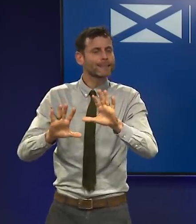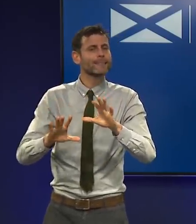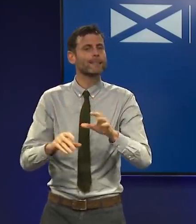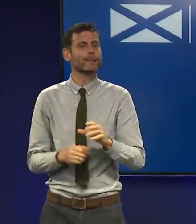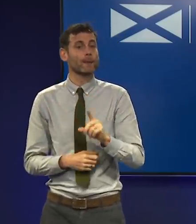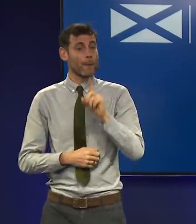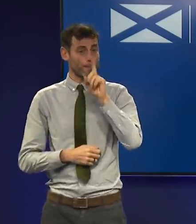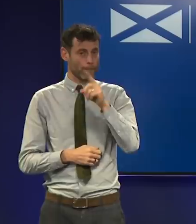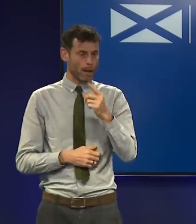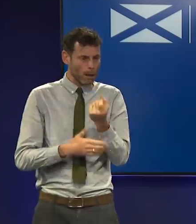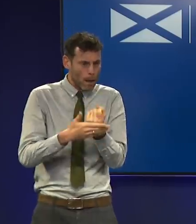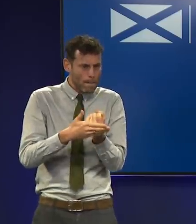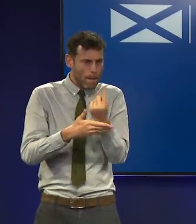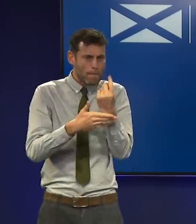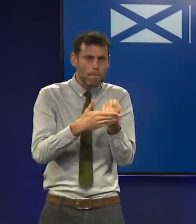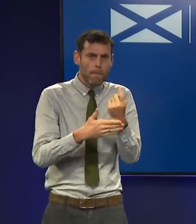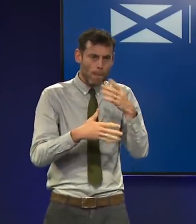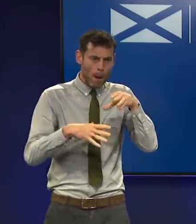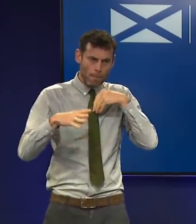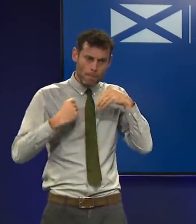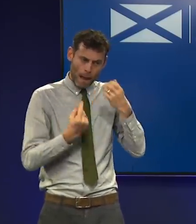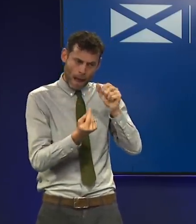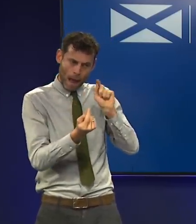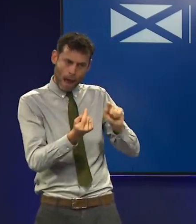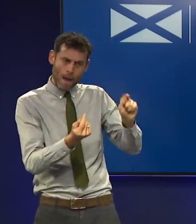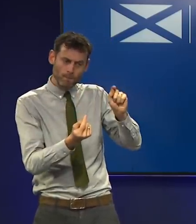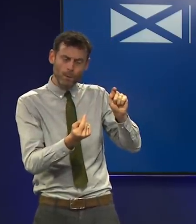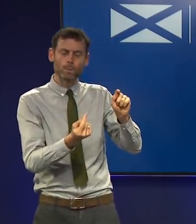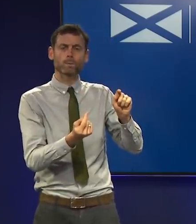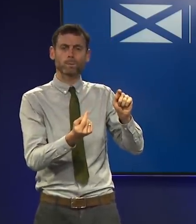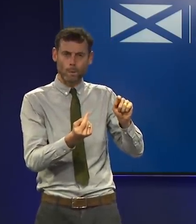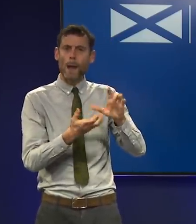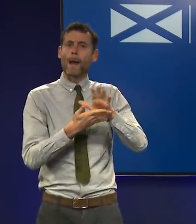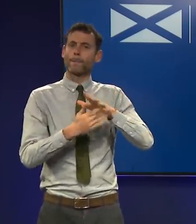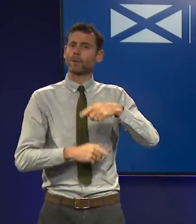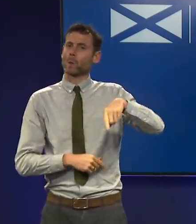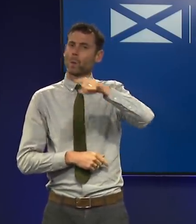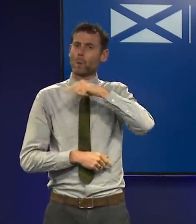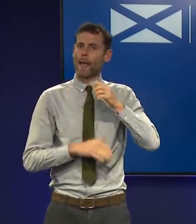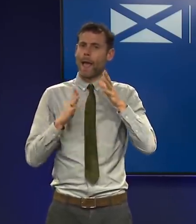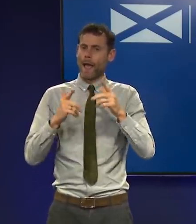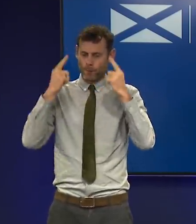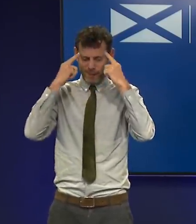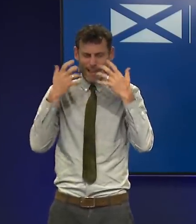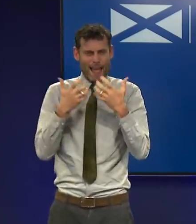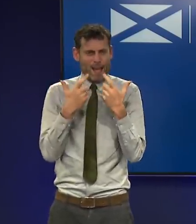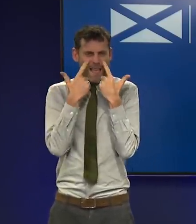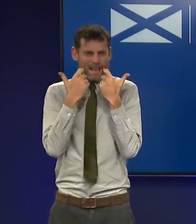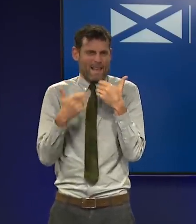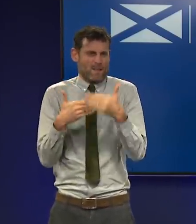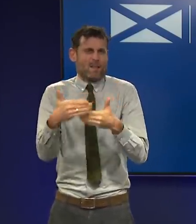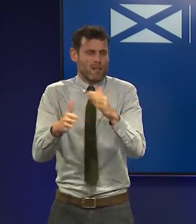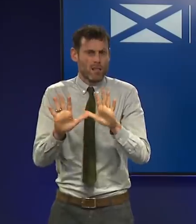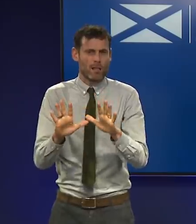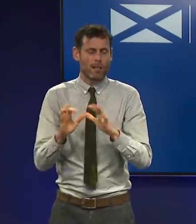limited community transmission underlines the importance of all of us increasing our compliance with the protections that are in